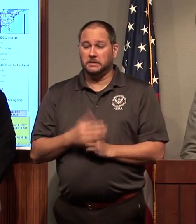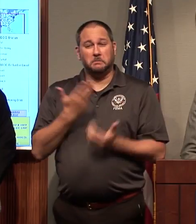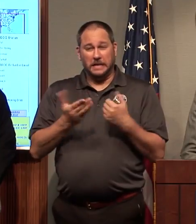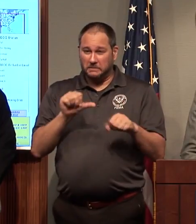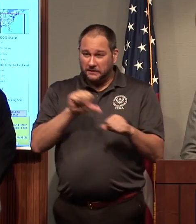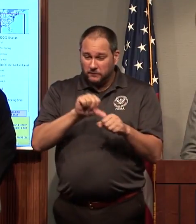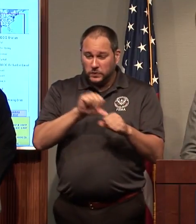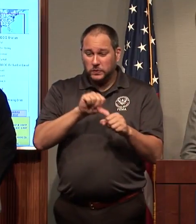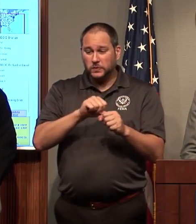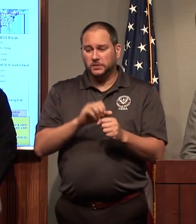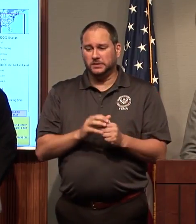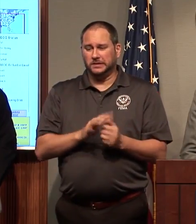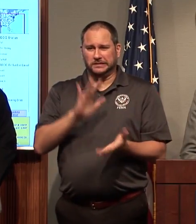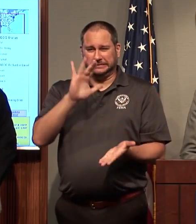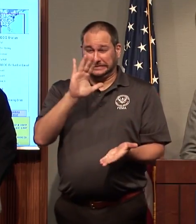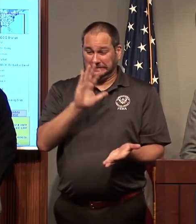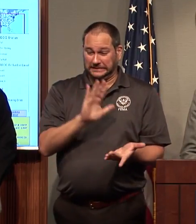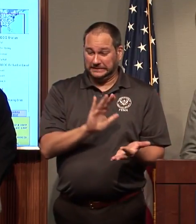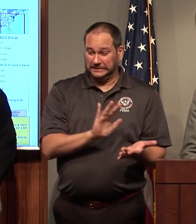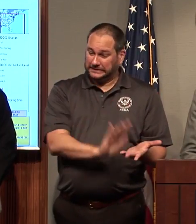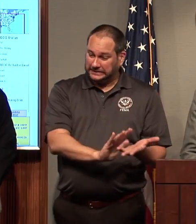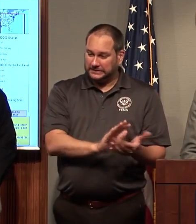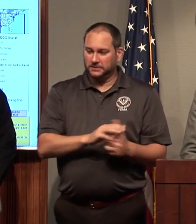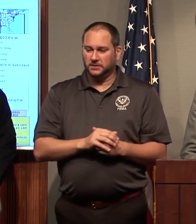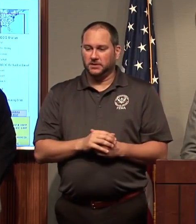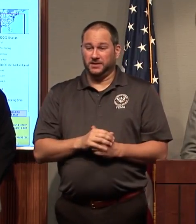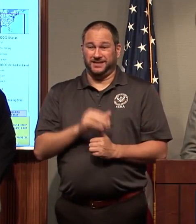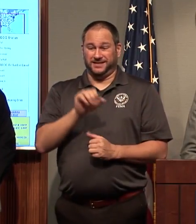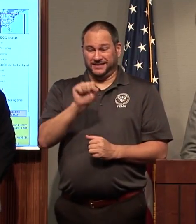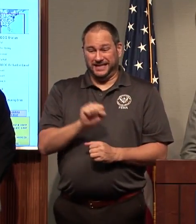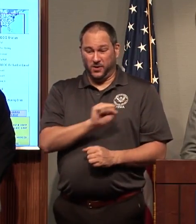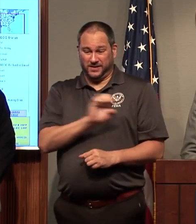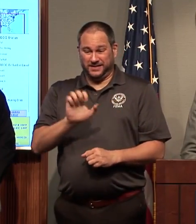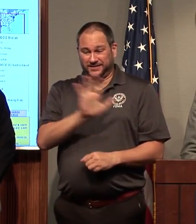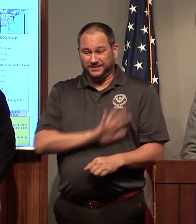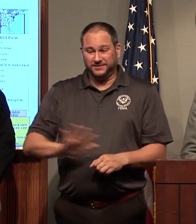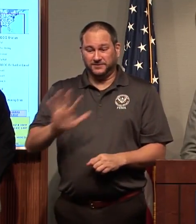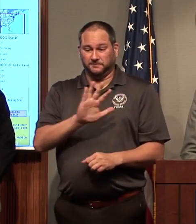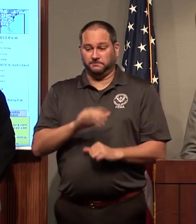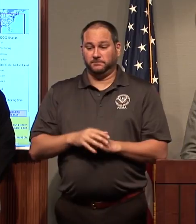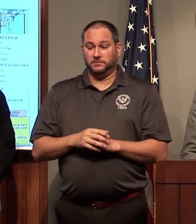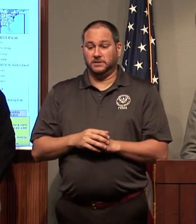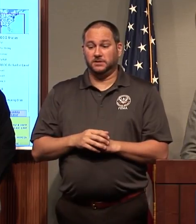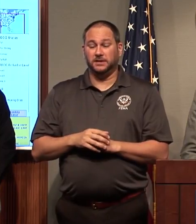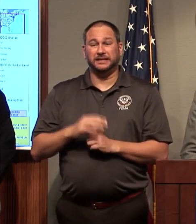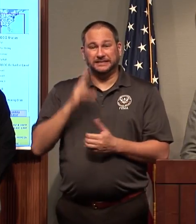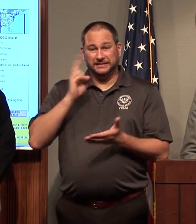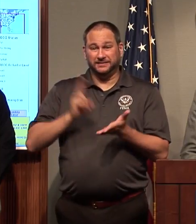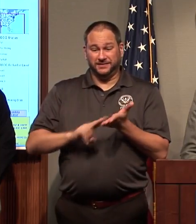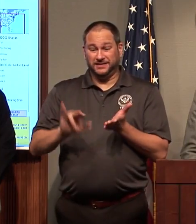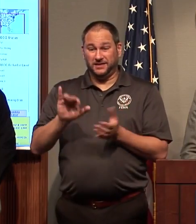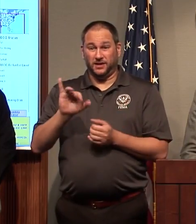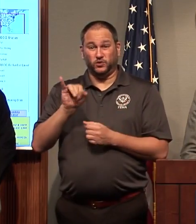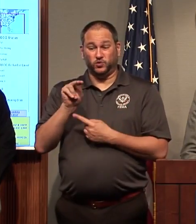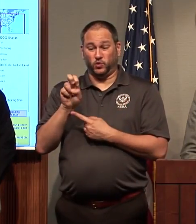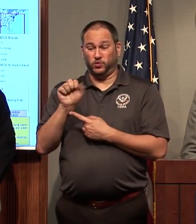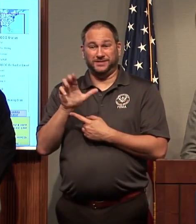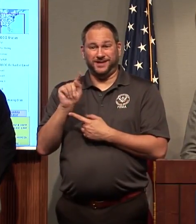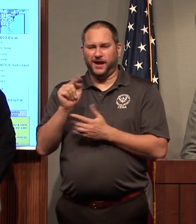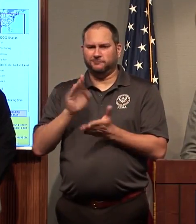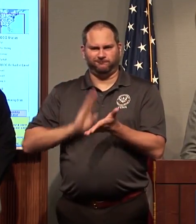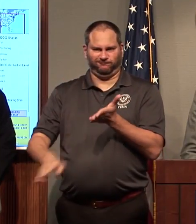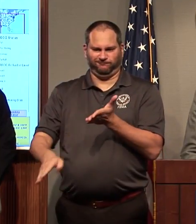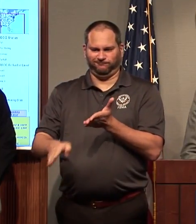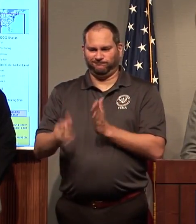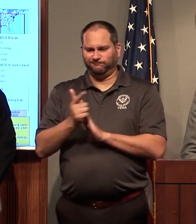shortages throughout the southeast. That's why last week the Secretary issued the Jones Act waiver to allow easier distribution of fuel